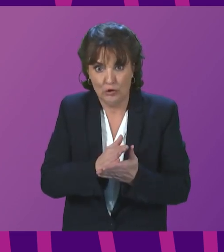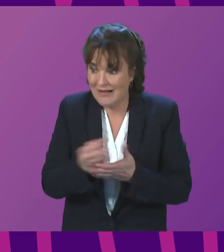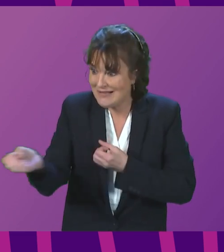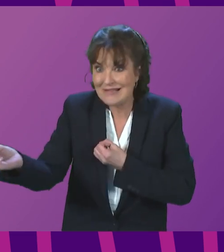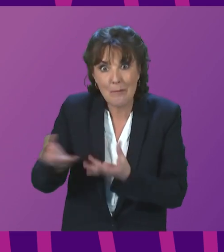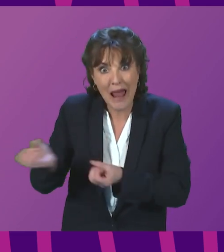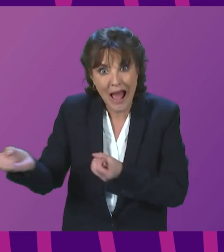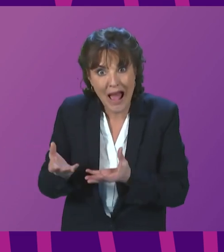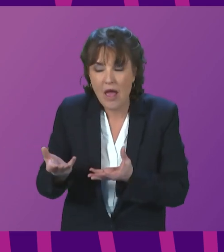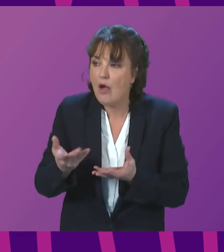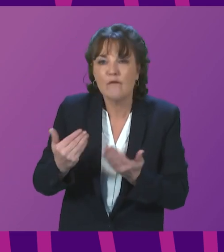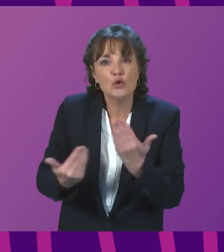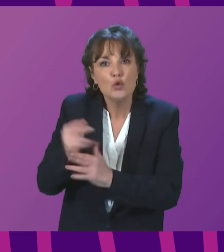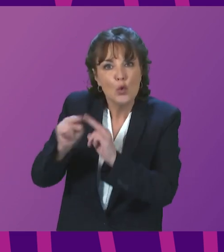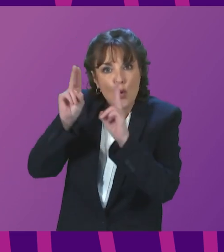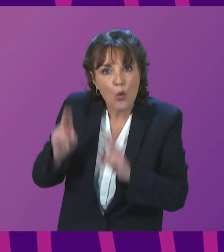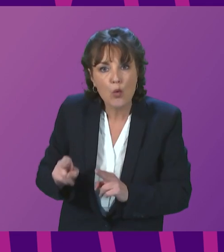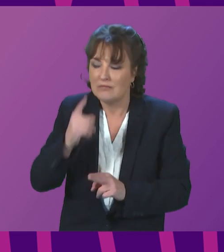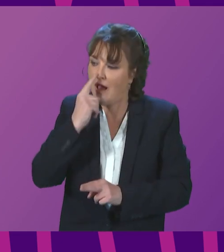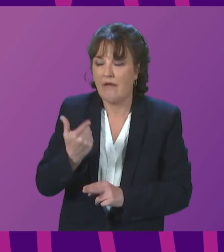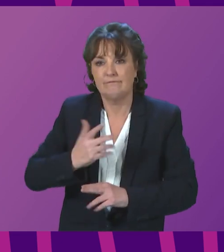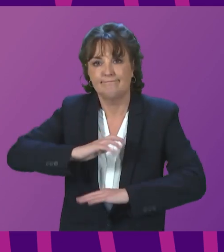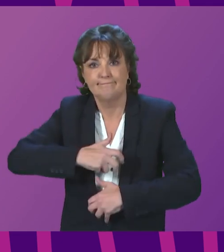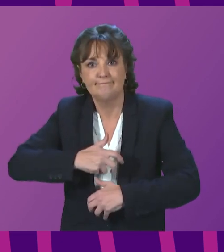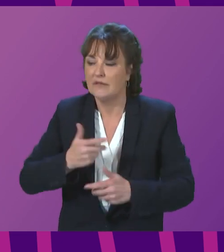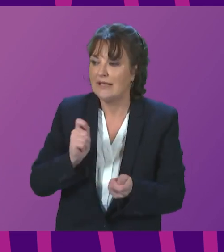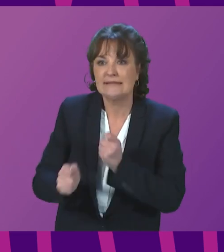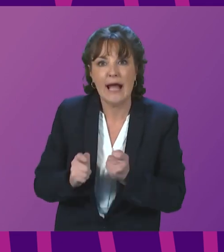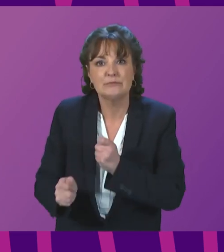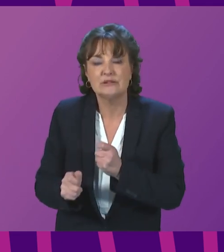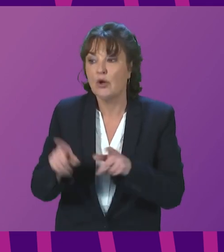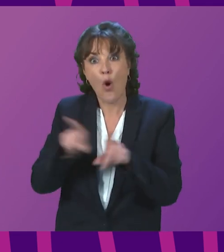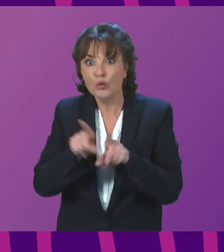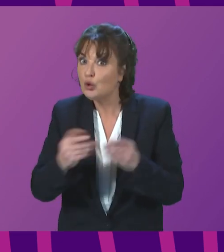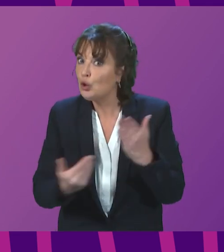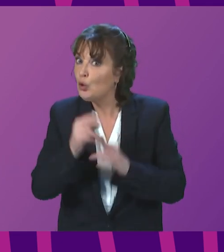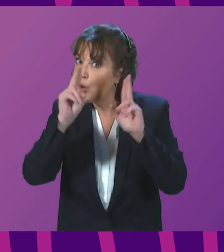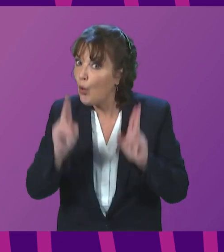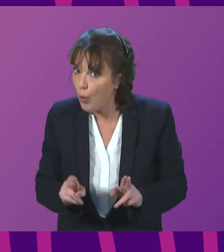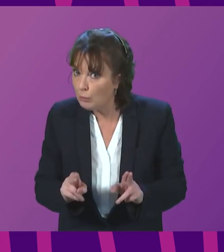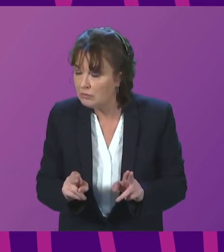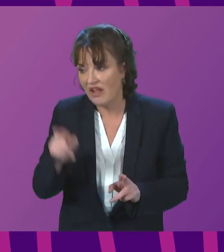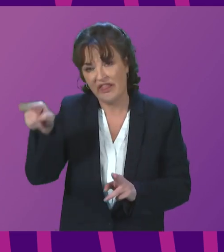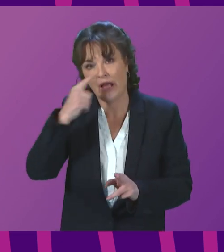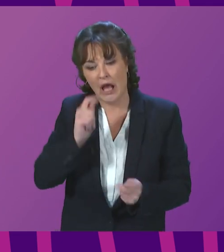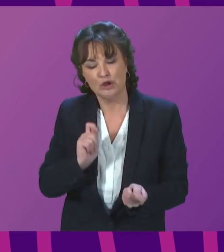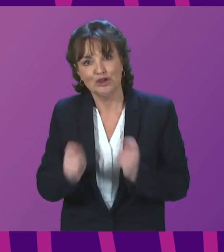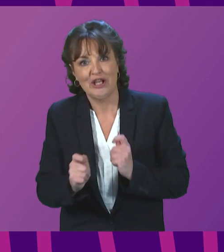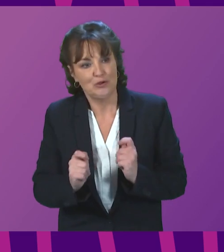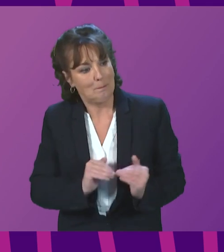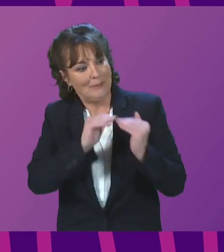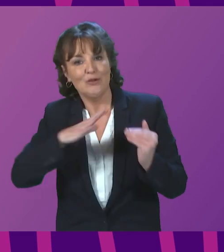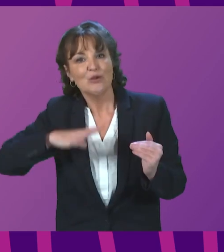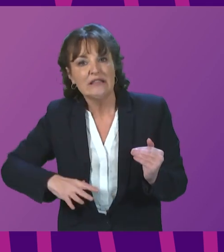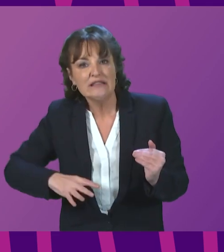homes and, wherever possible, all new affordable homes are designed to be flexible to meet people's needs as they change over time. We're also delivering a programme